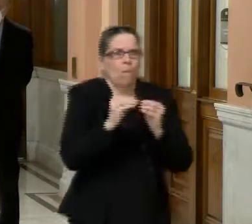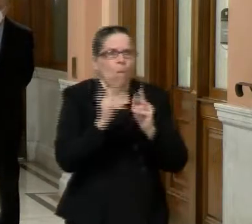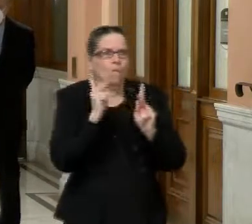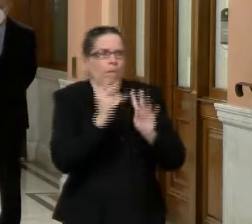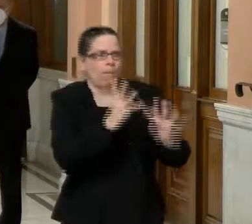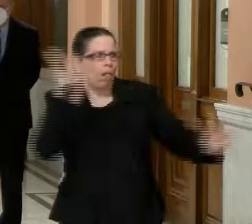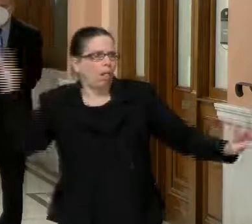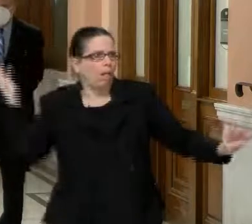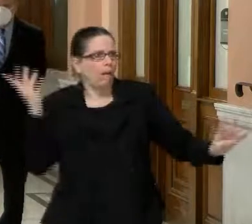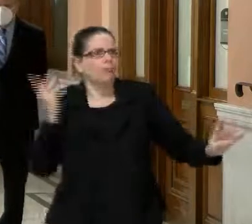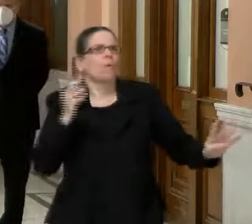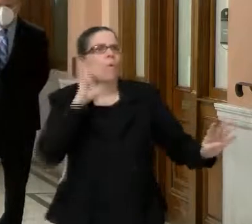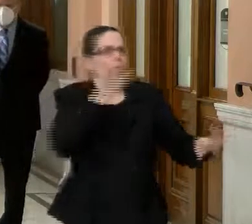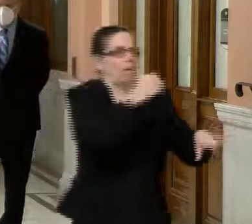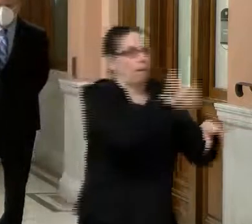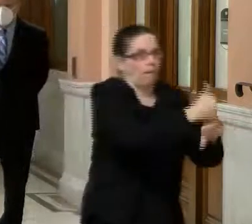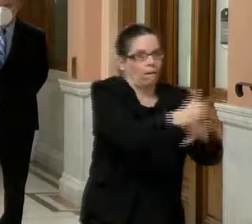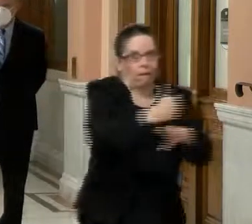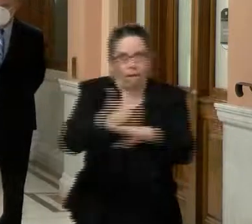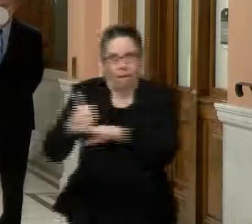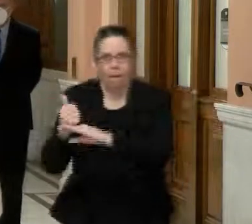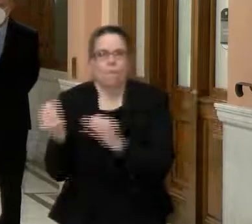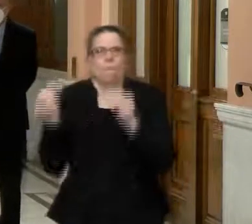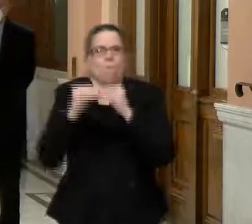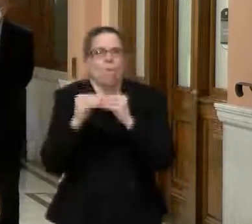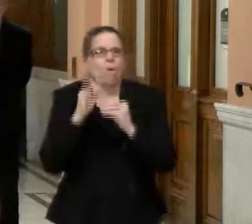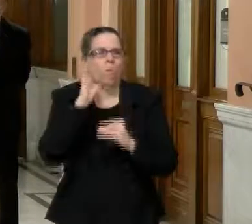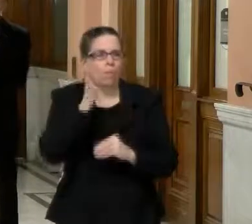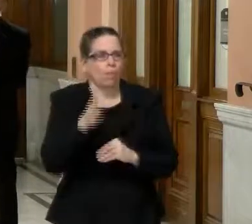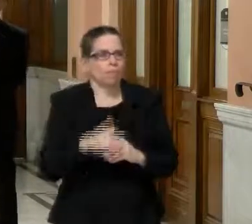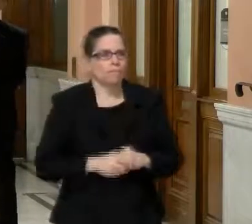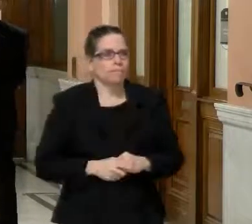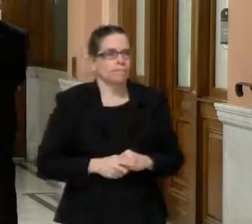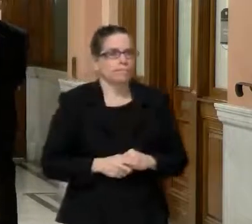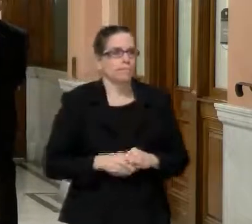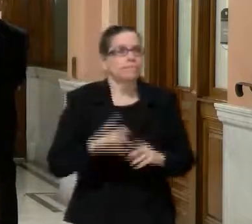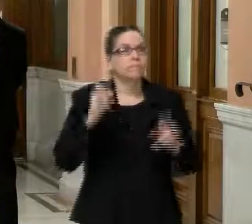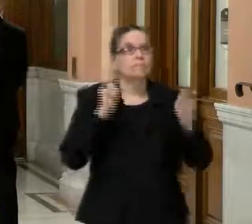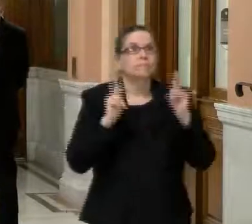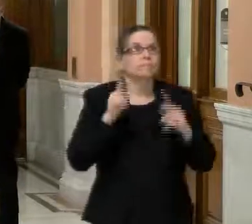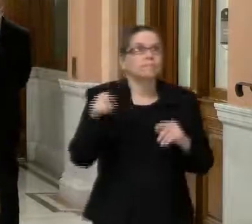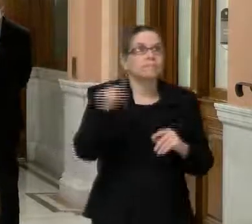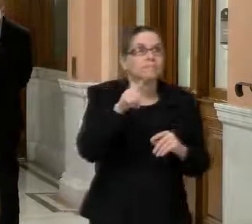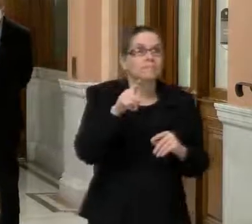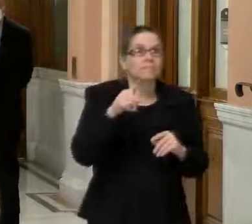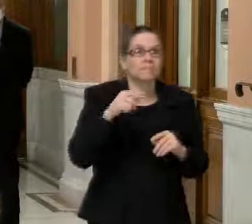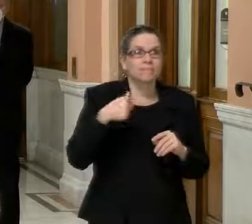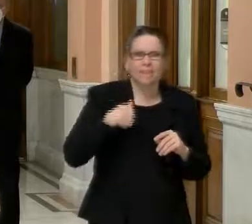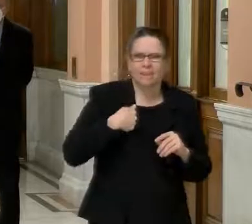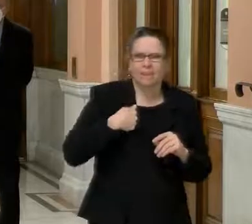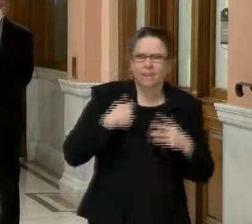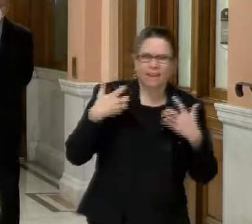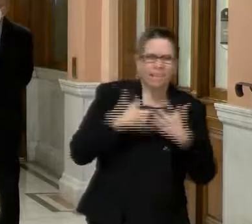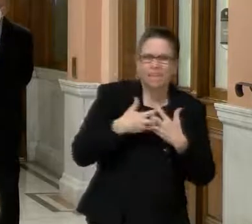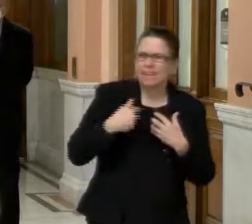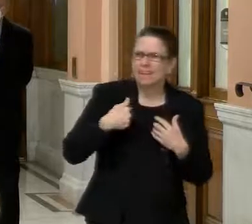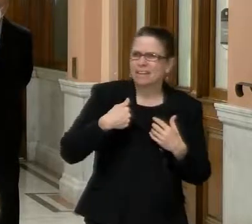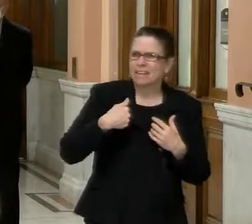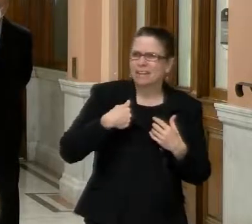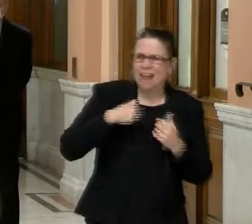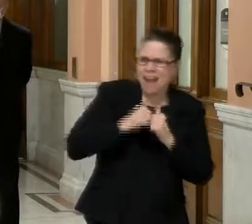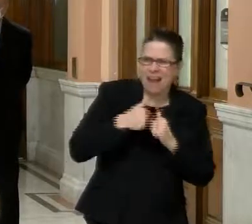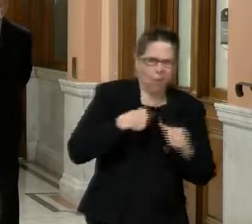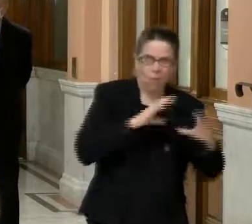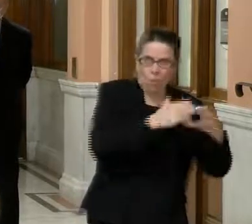eligible, uh, folks have lots of questions about whether they, uh, fit into one of these categories. If somebody is wondering